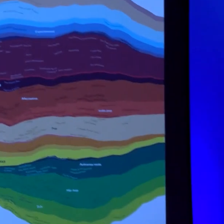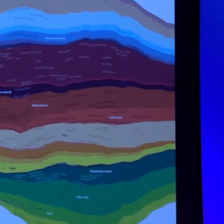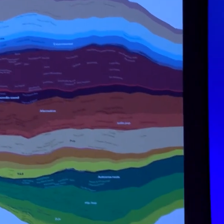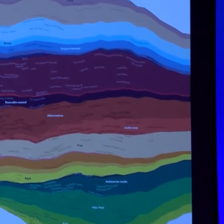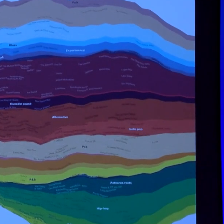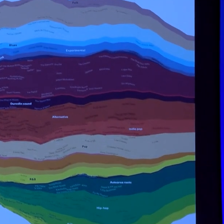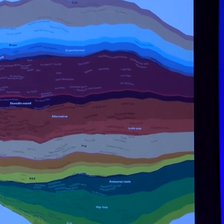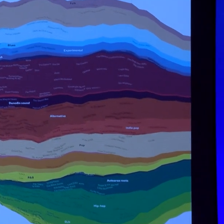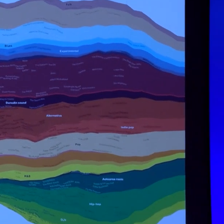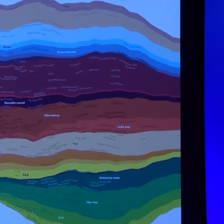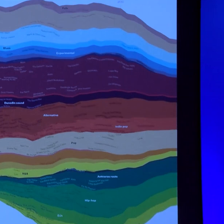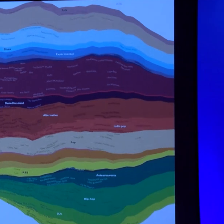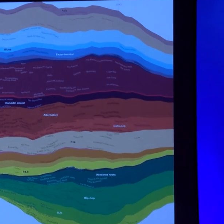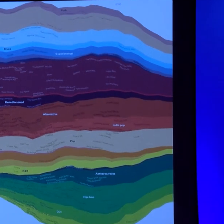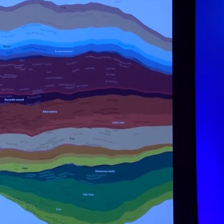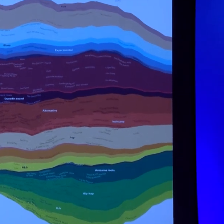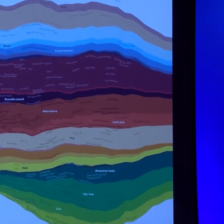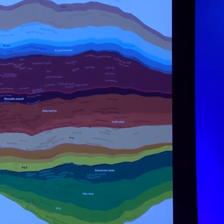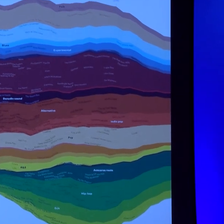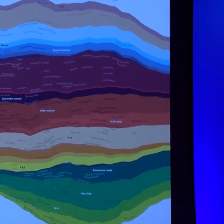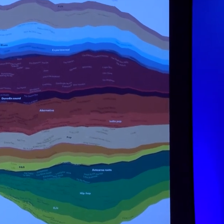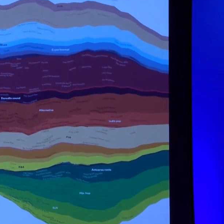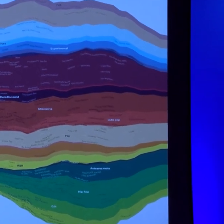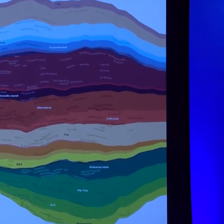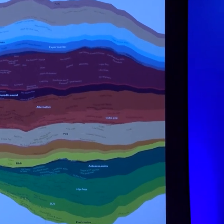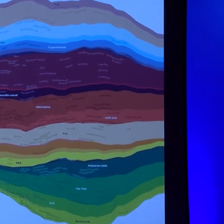and this page goes from 1960 through to 2018.